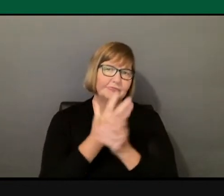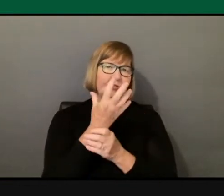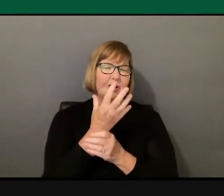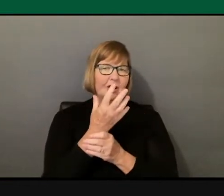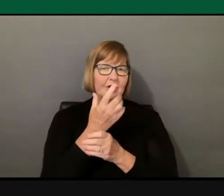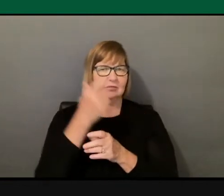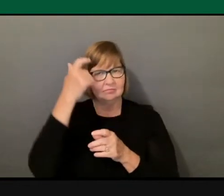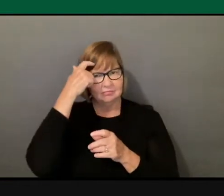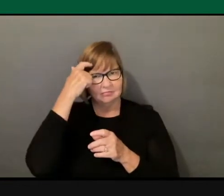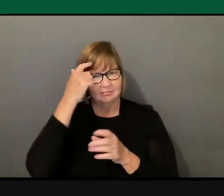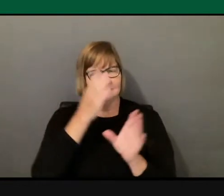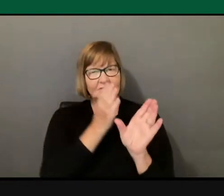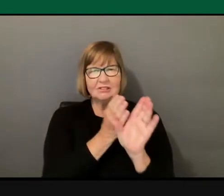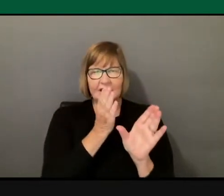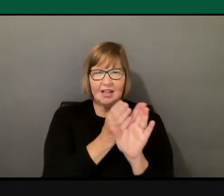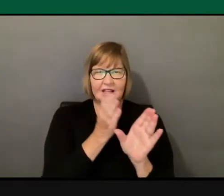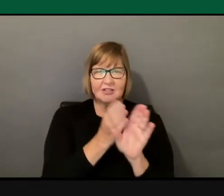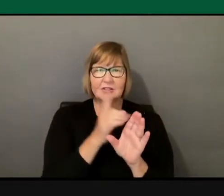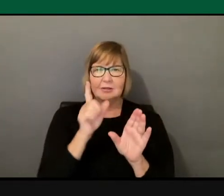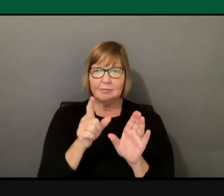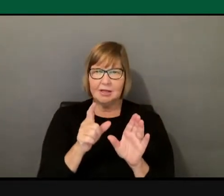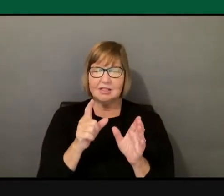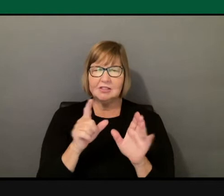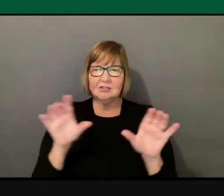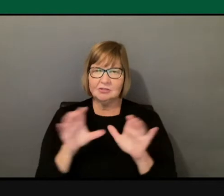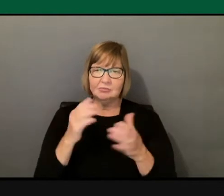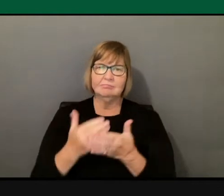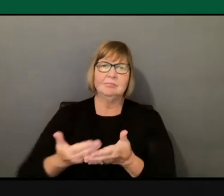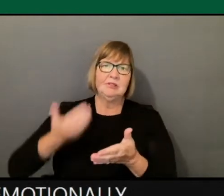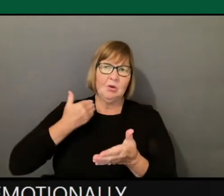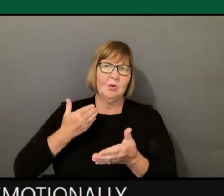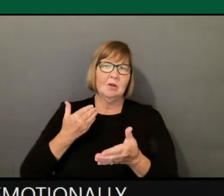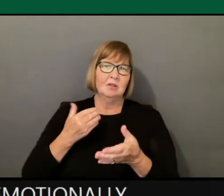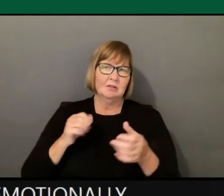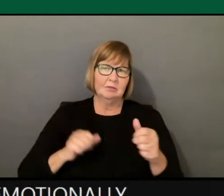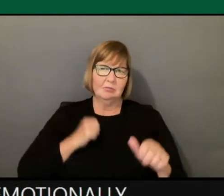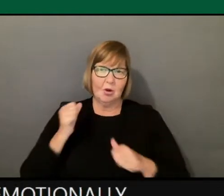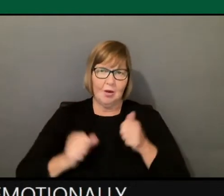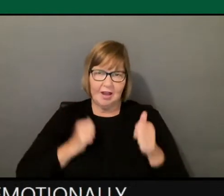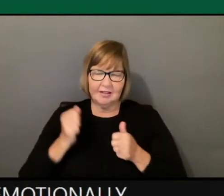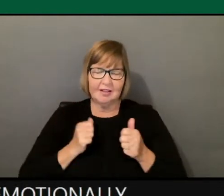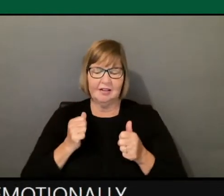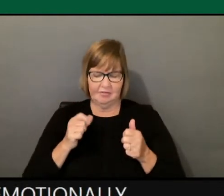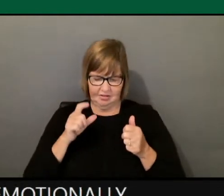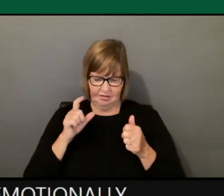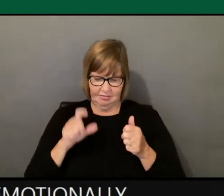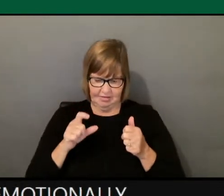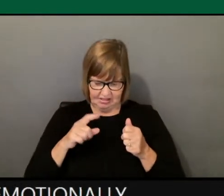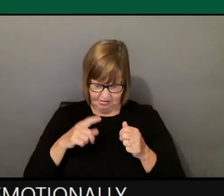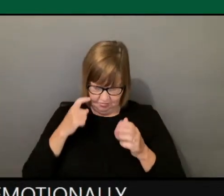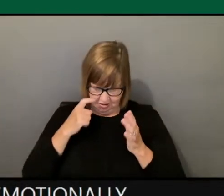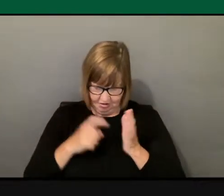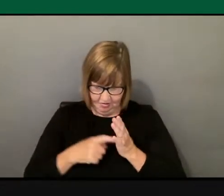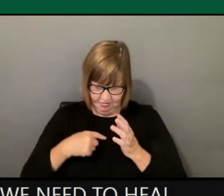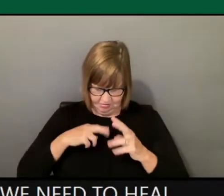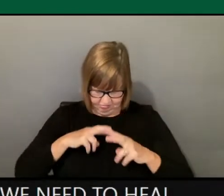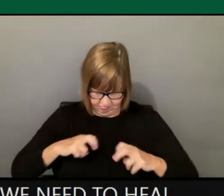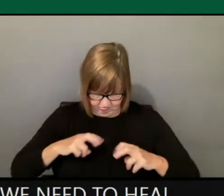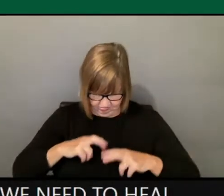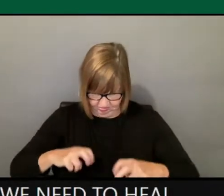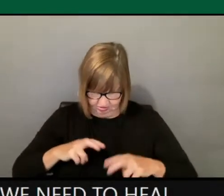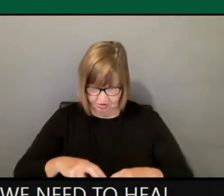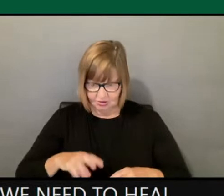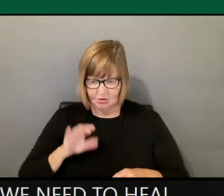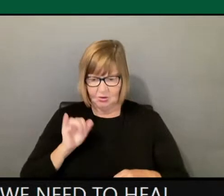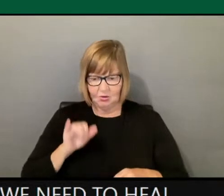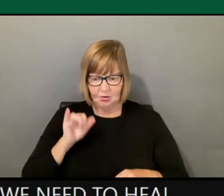to be proactive and we need to heal ourselves when we notice those biases that we may have and think, oh, we have this